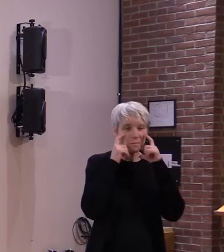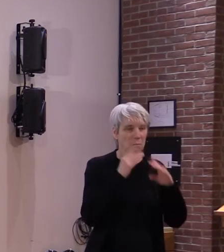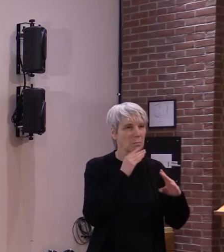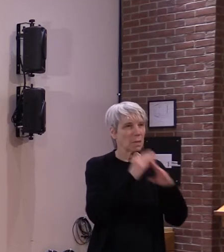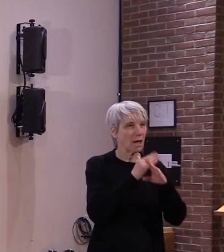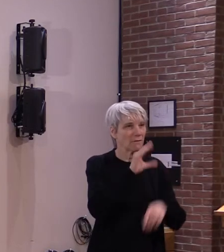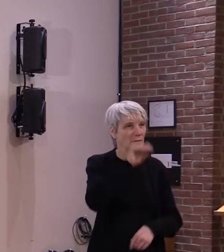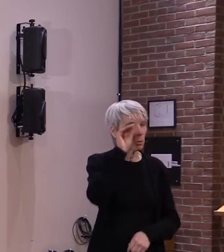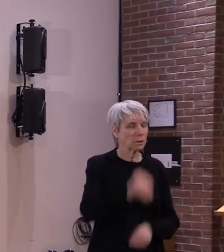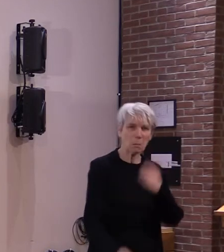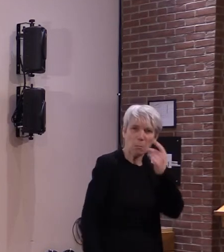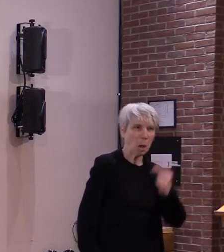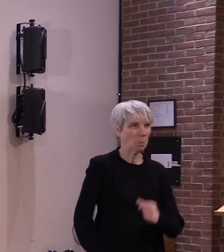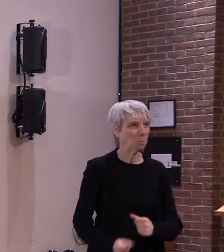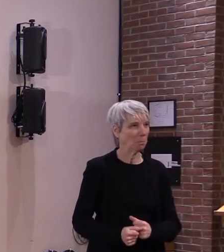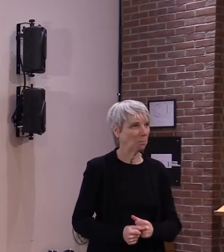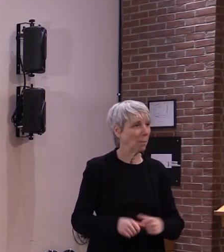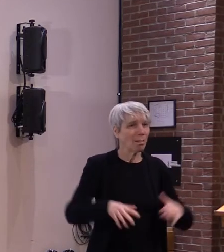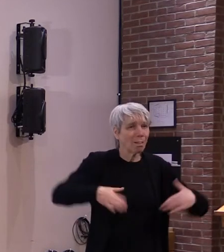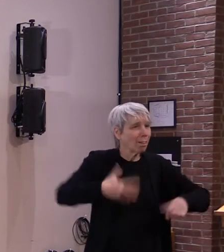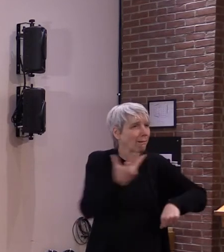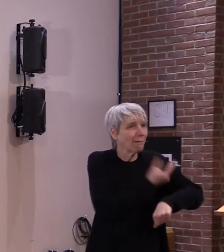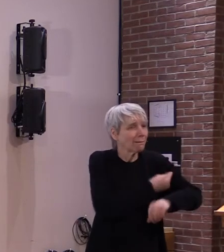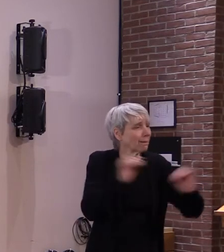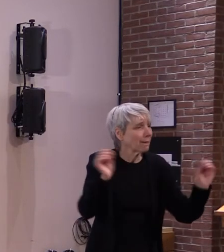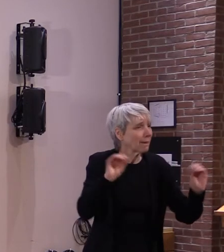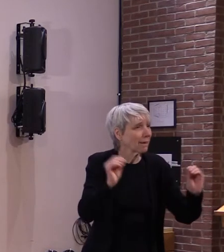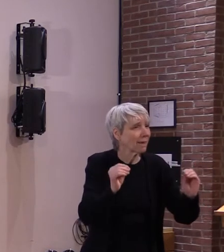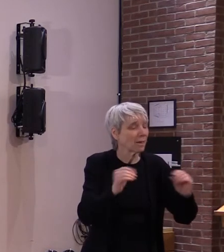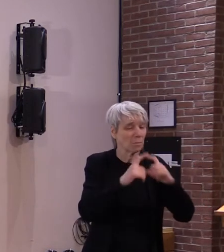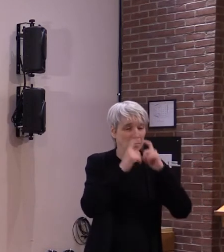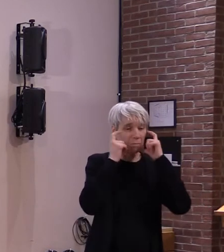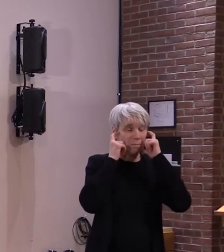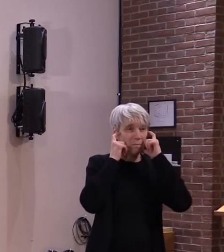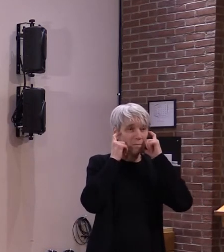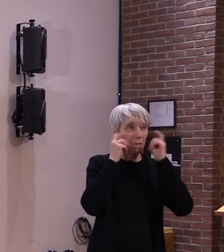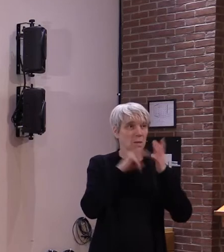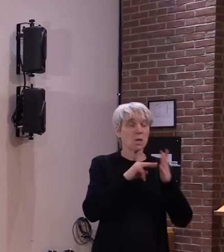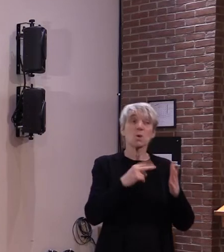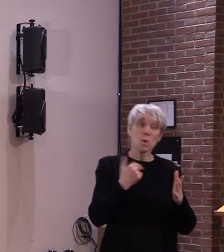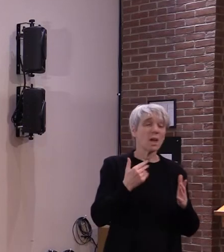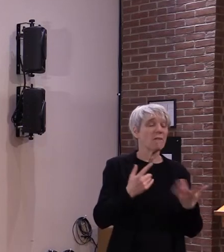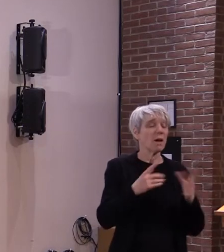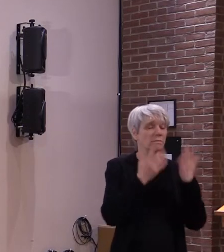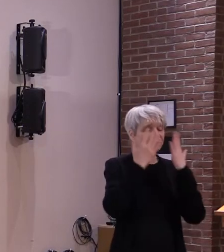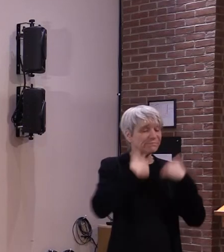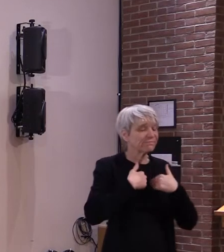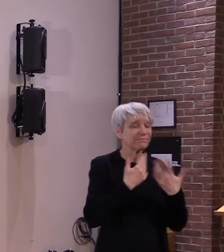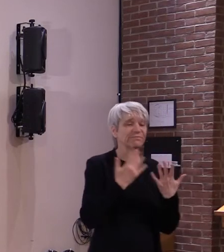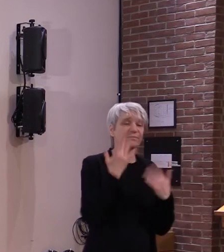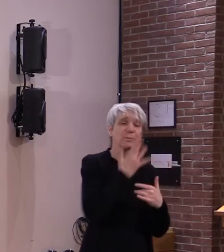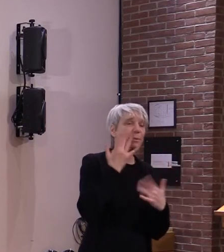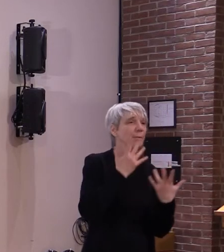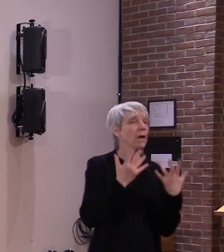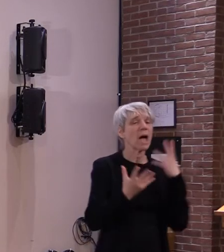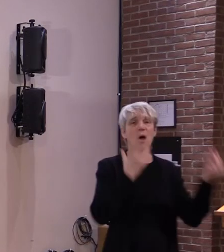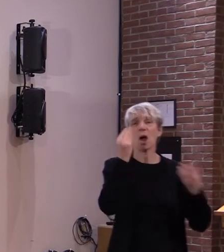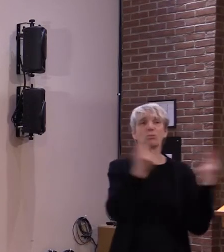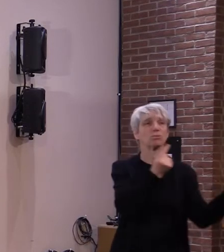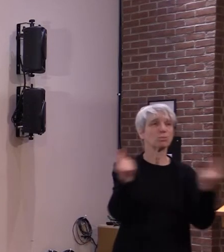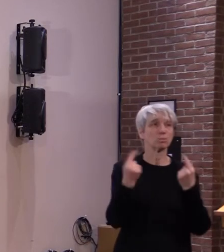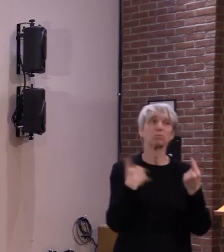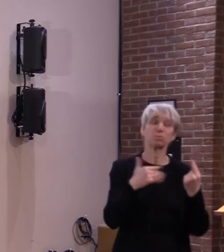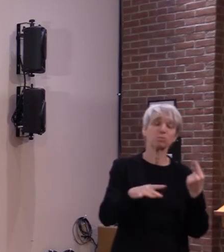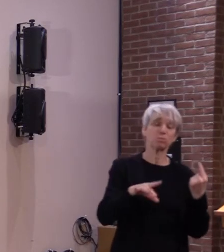so if you want to reduce your chances of getting um covet by 50 just wear a mask stay away from others